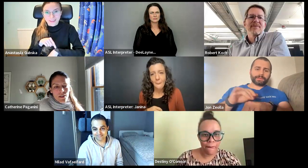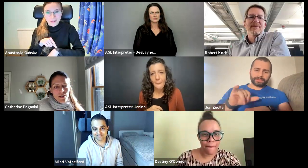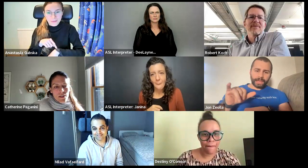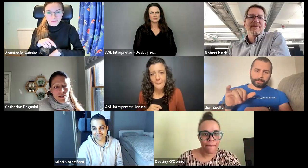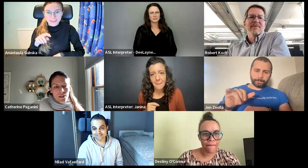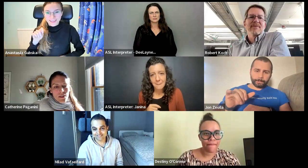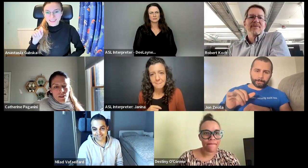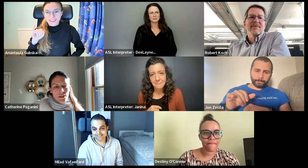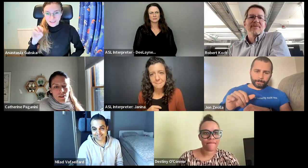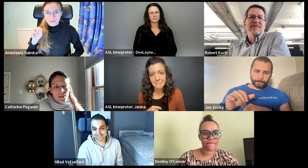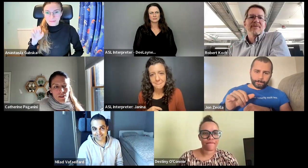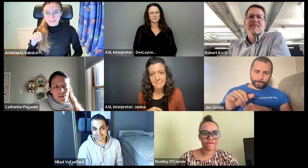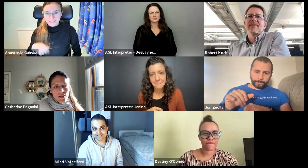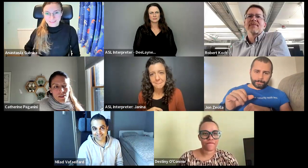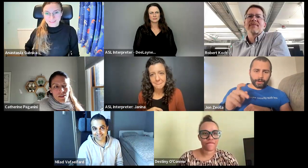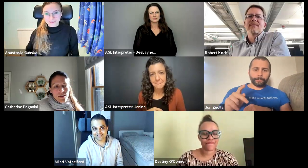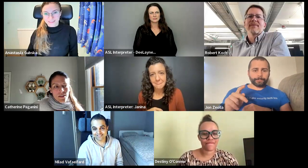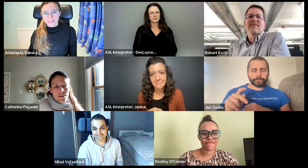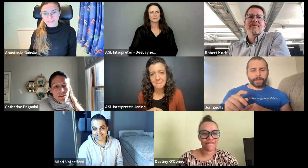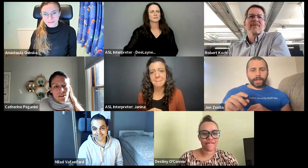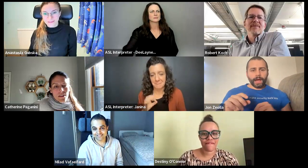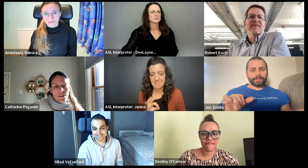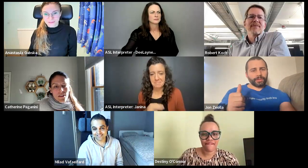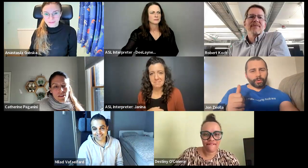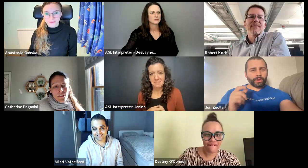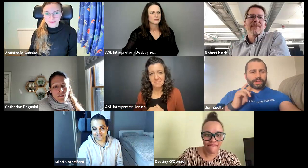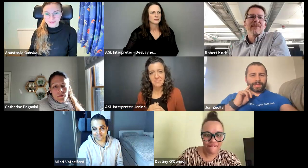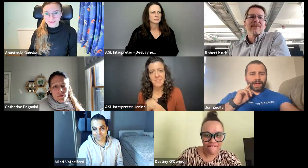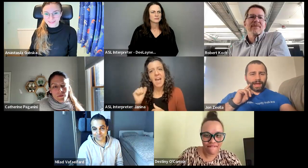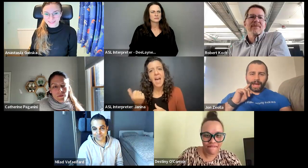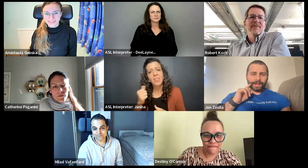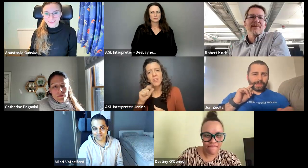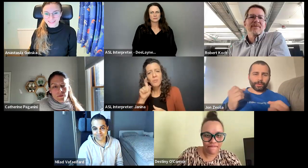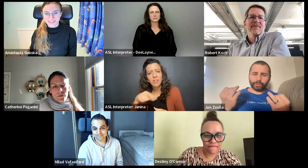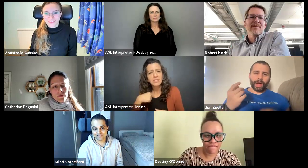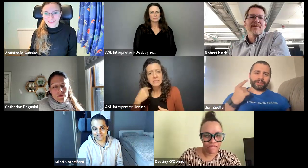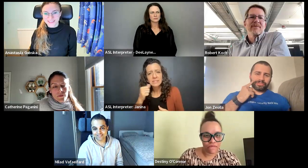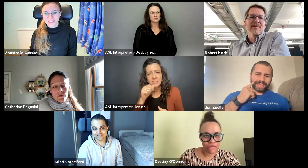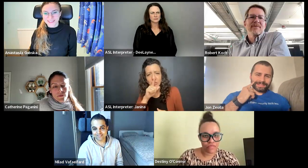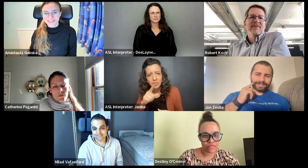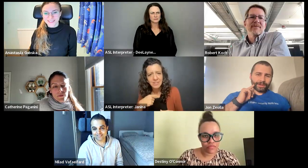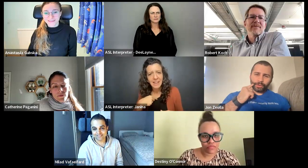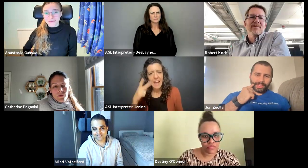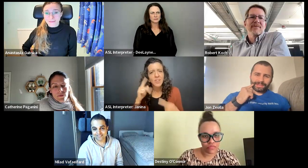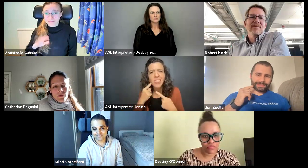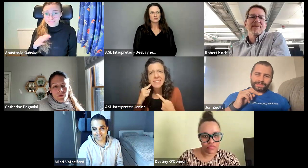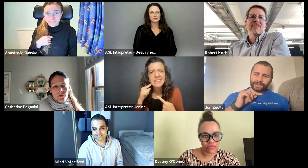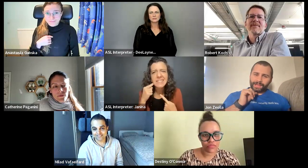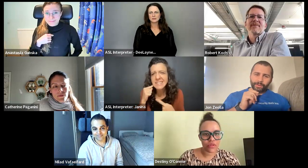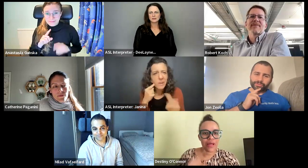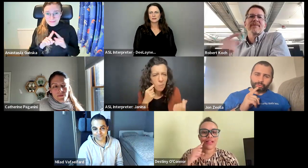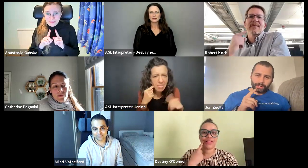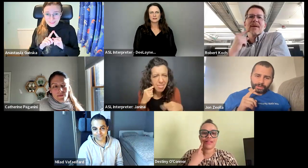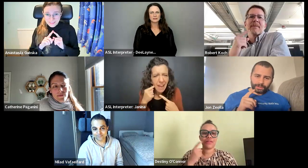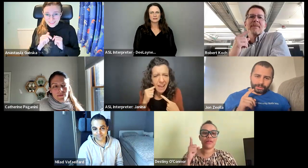So time same. Okay. And the other one was, there was a lot of this or this.